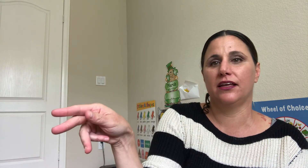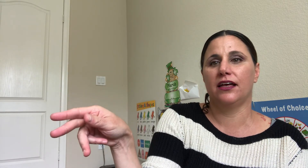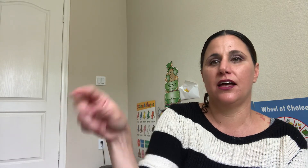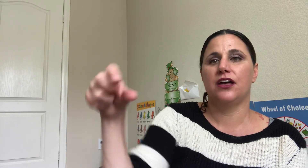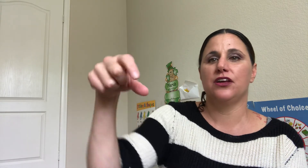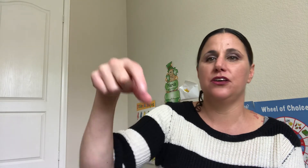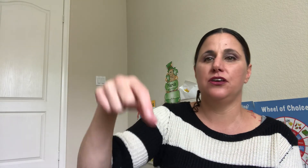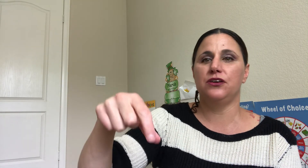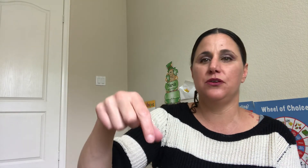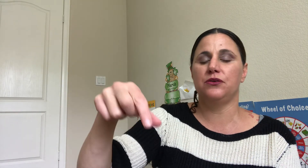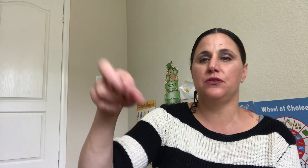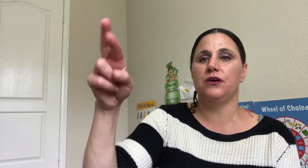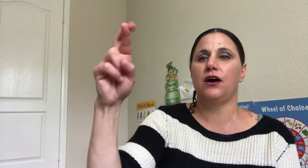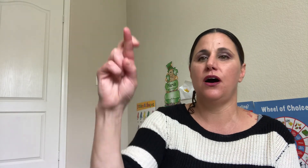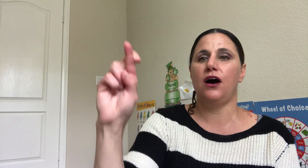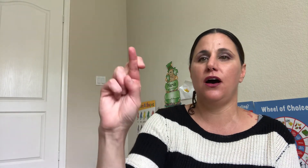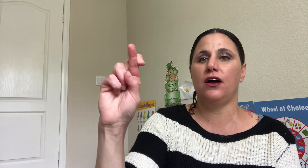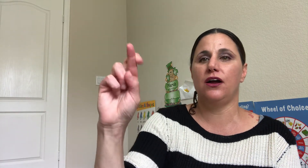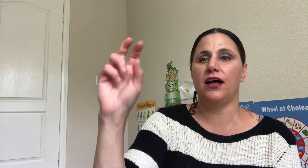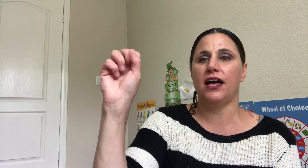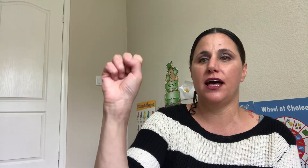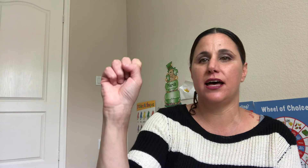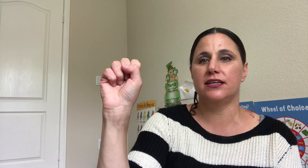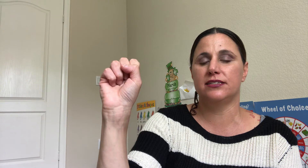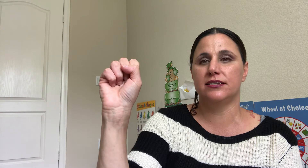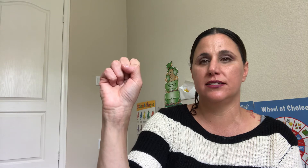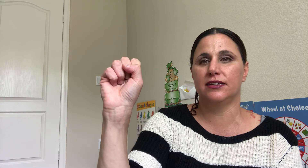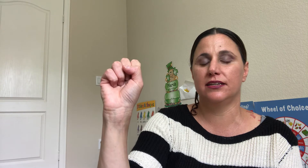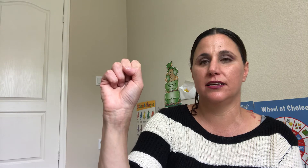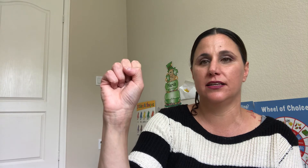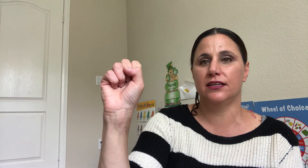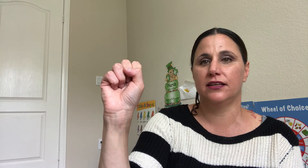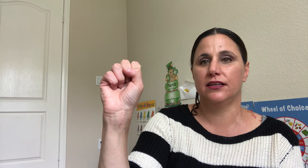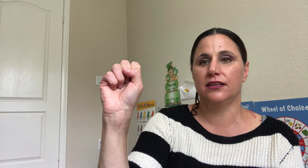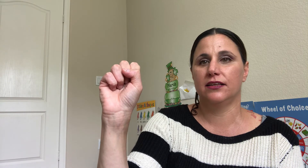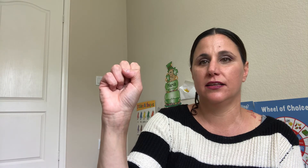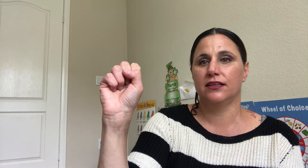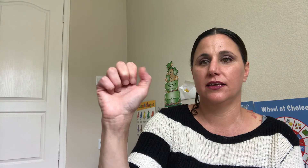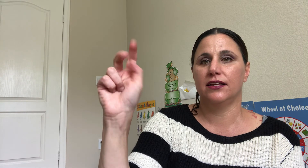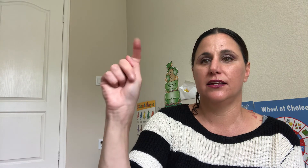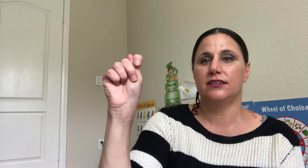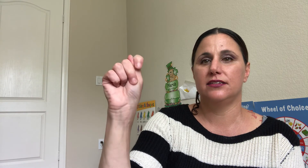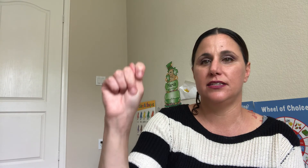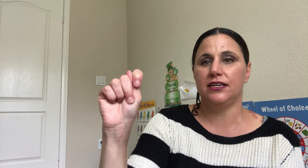Q R S T